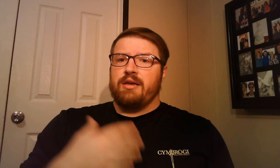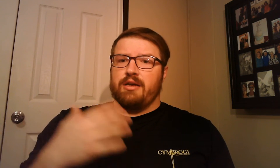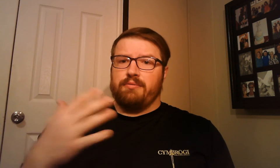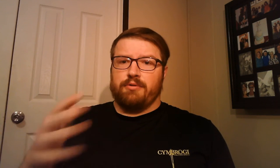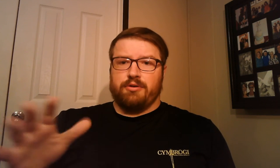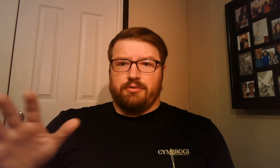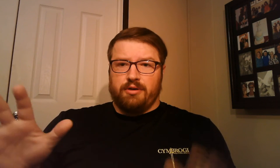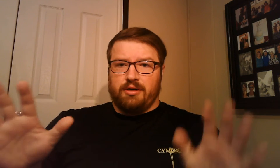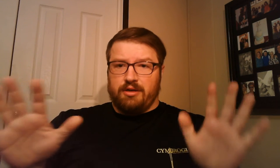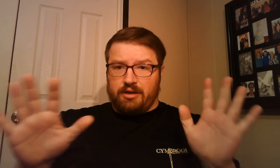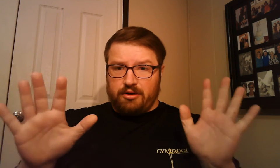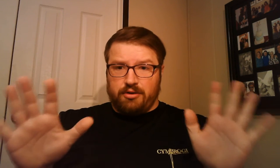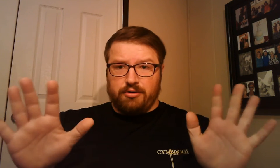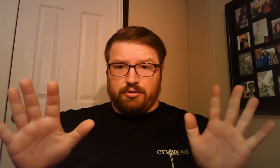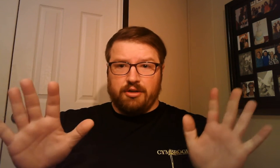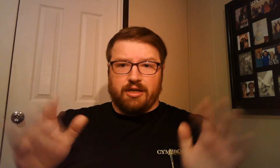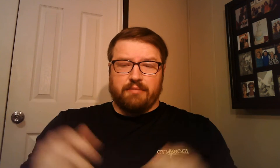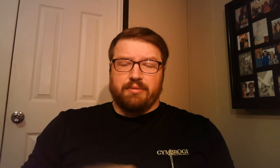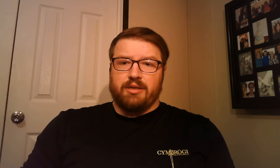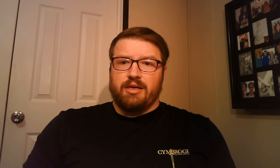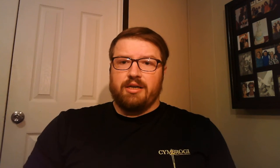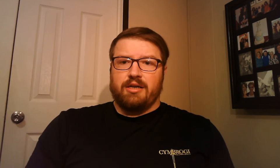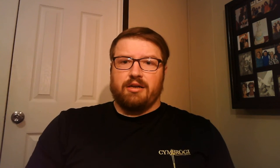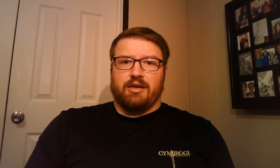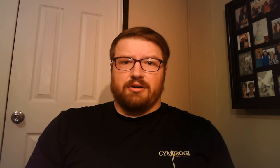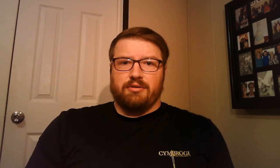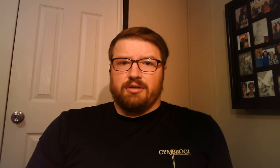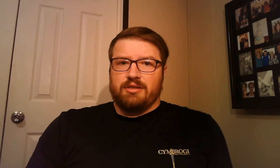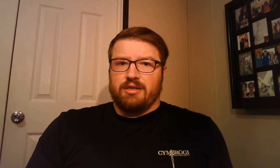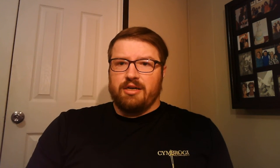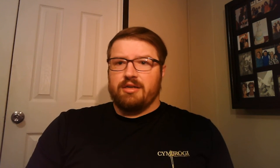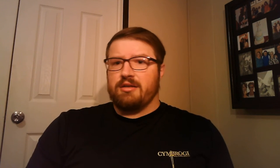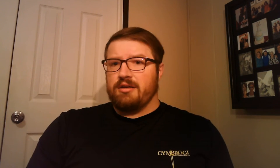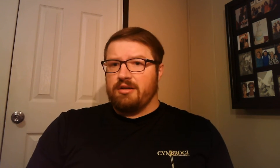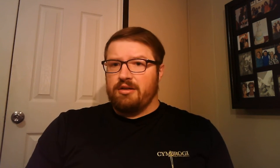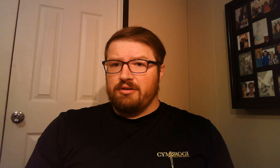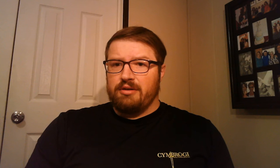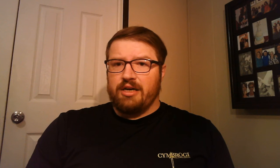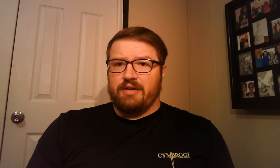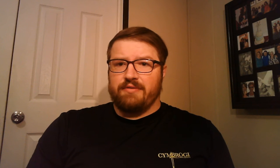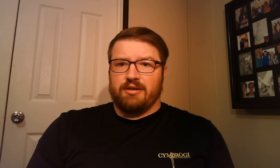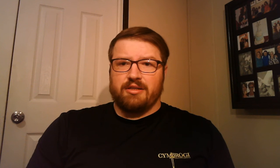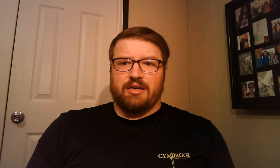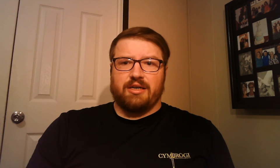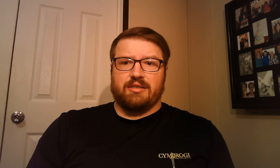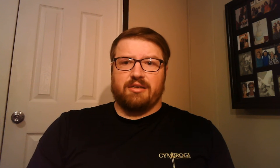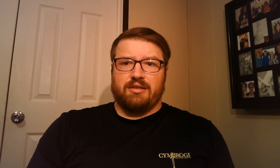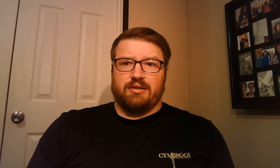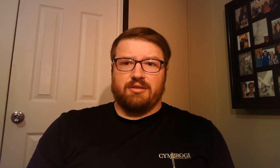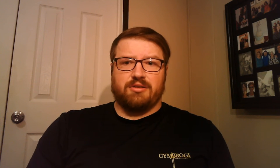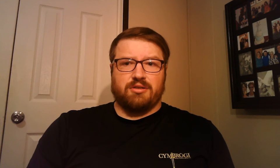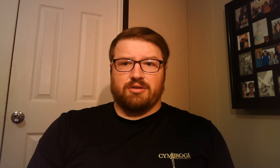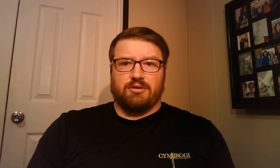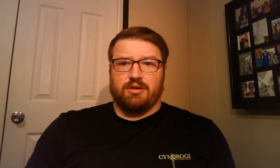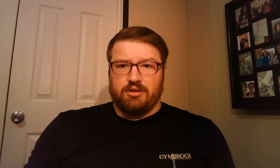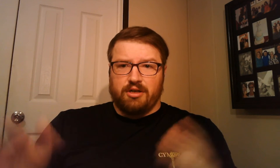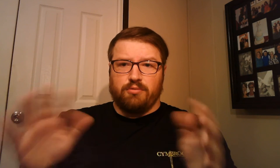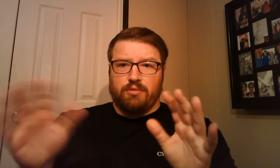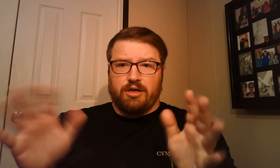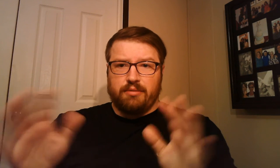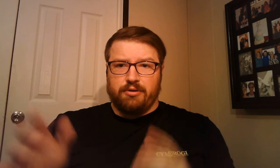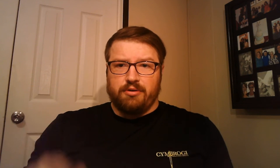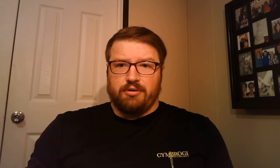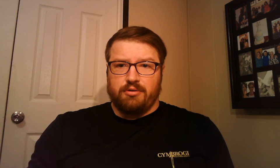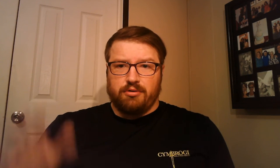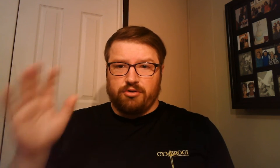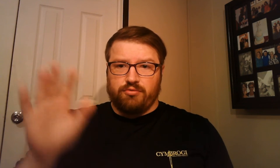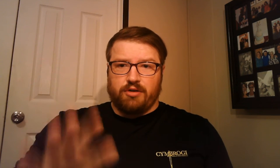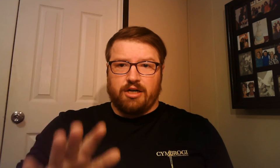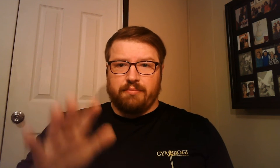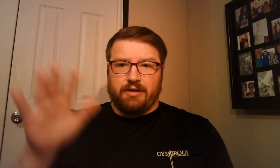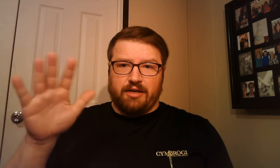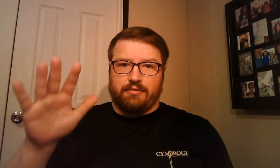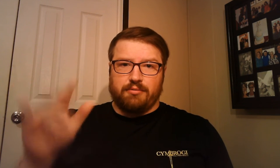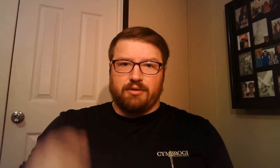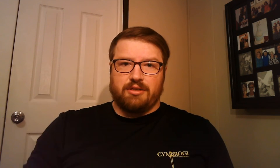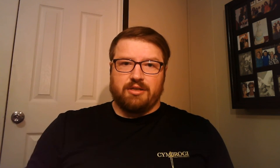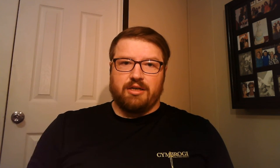If we're doing a hold, like a plank, and I notice that, you know, half the class is starting to, like, wobble or drop and have to reset,